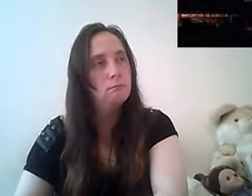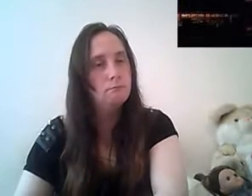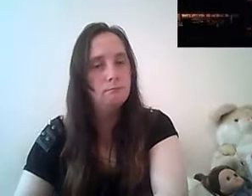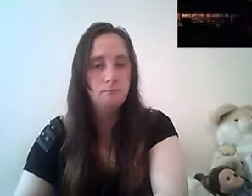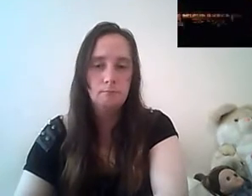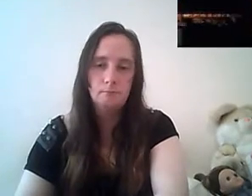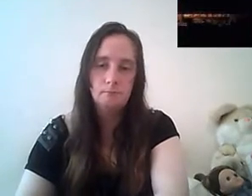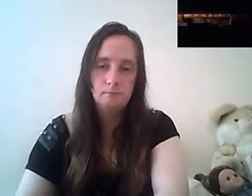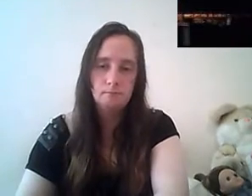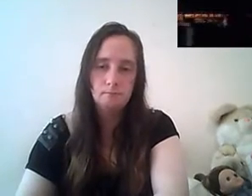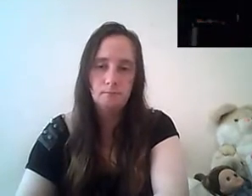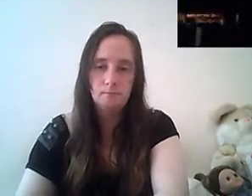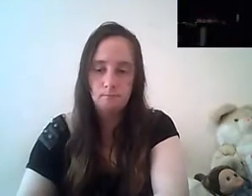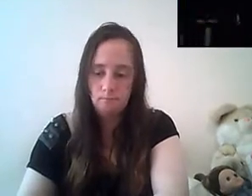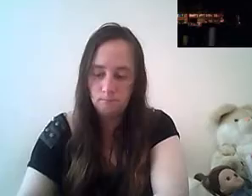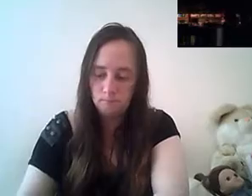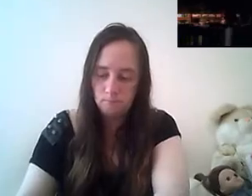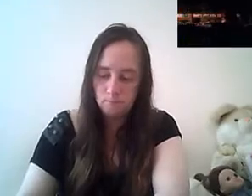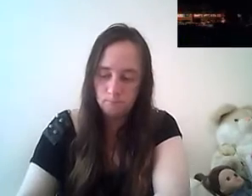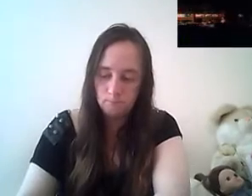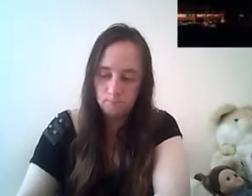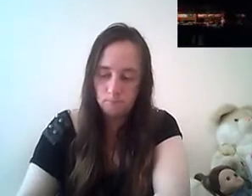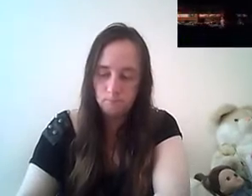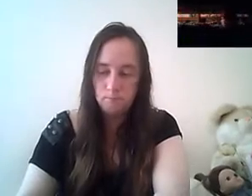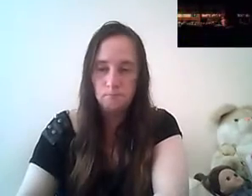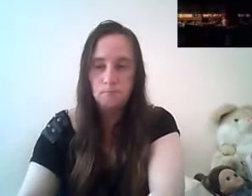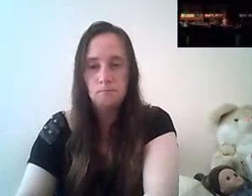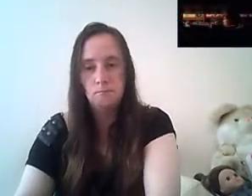i don't know i it just felt like someone else was in there with me